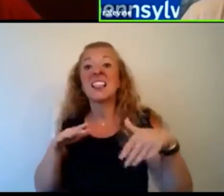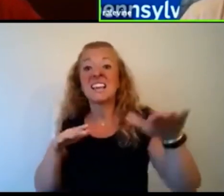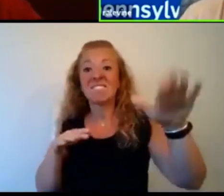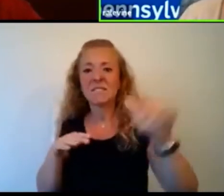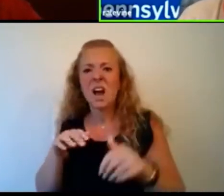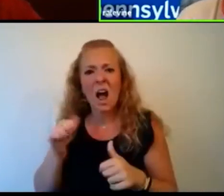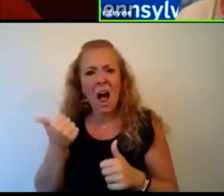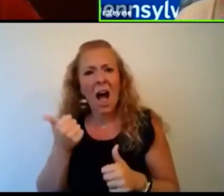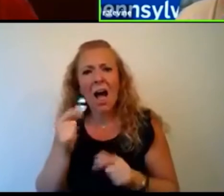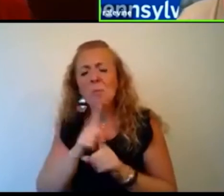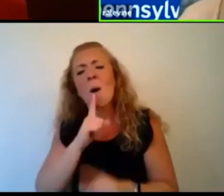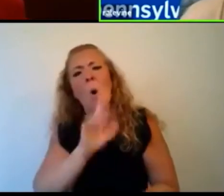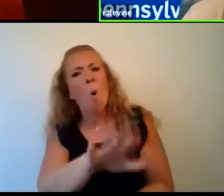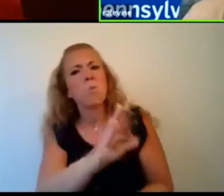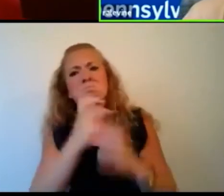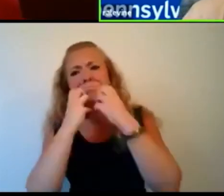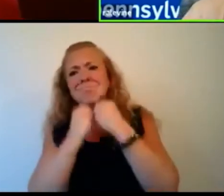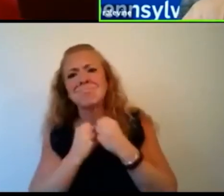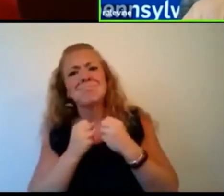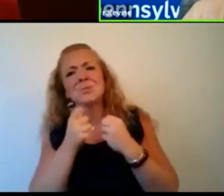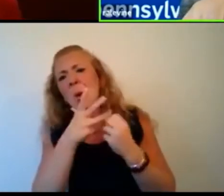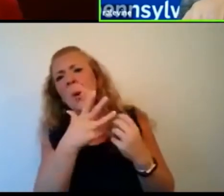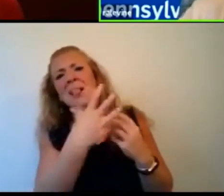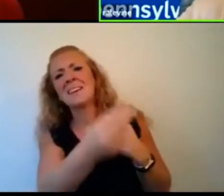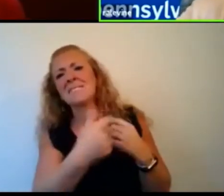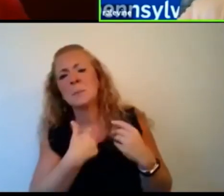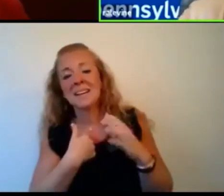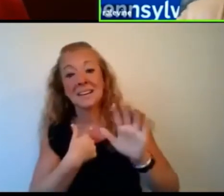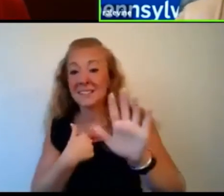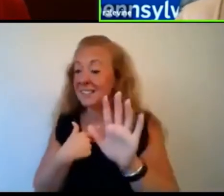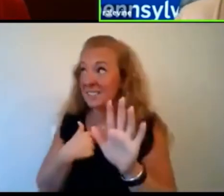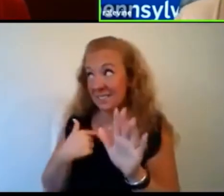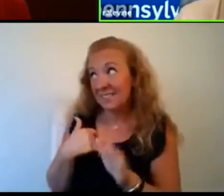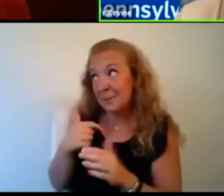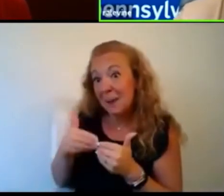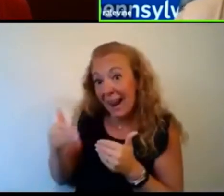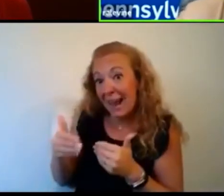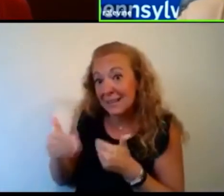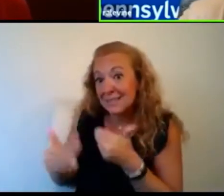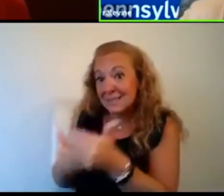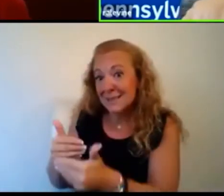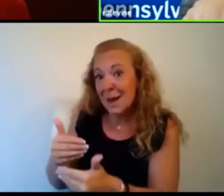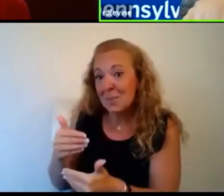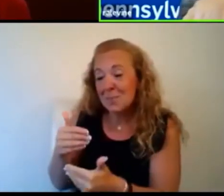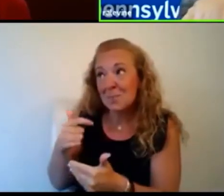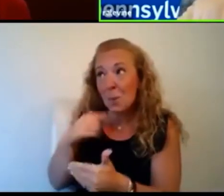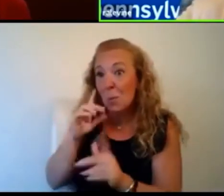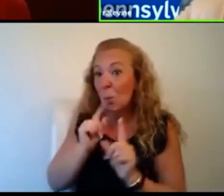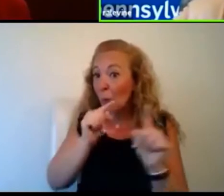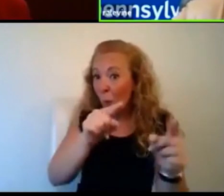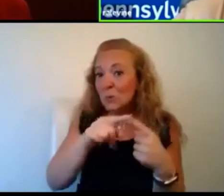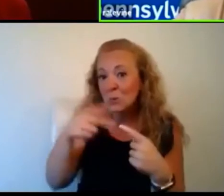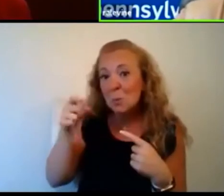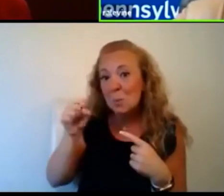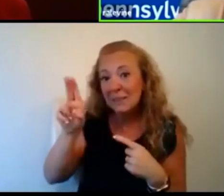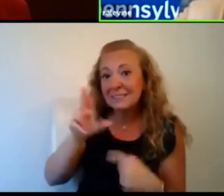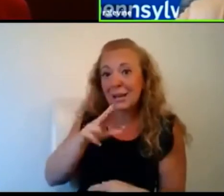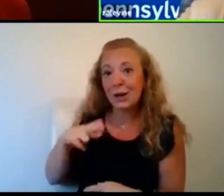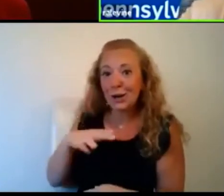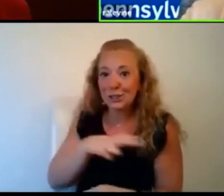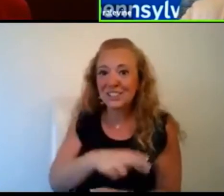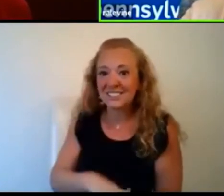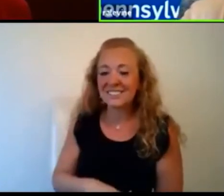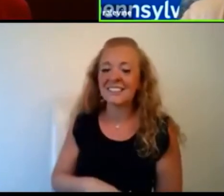could you possibly leave? And it's like, well, because this is the next step for me and I'm going to go to Penn State Hershey and,